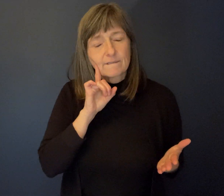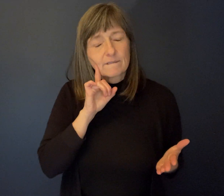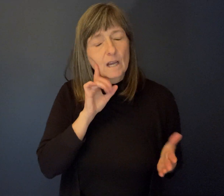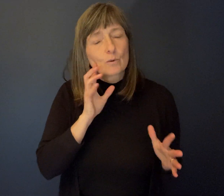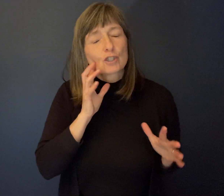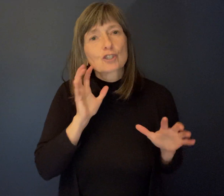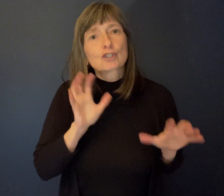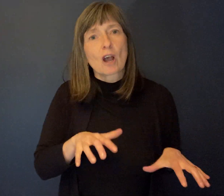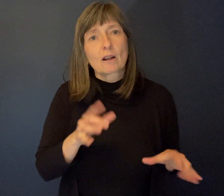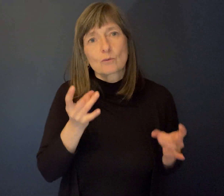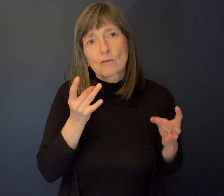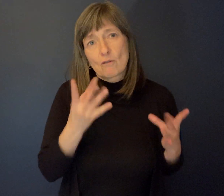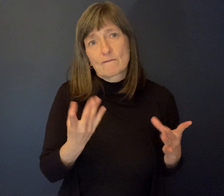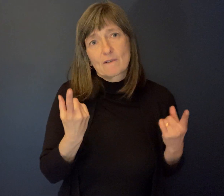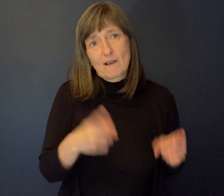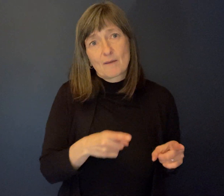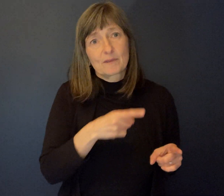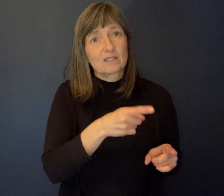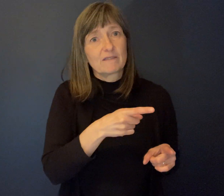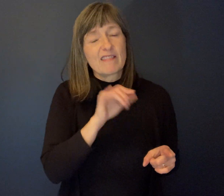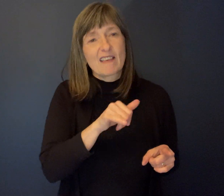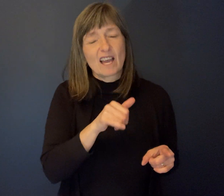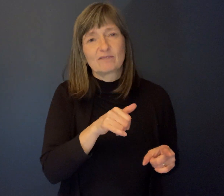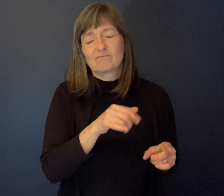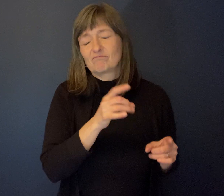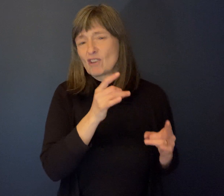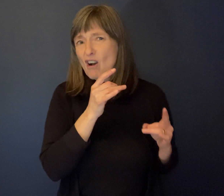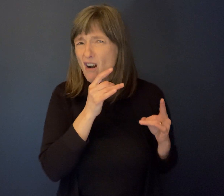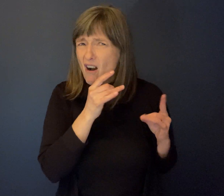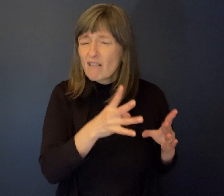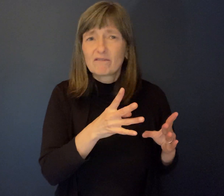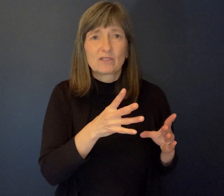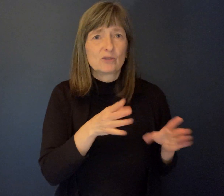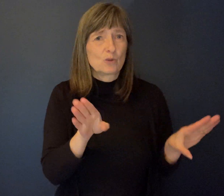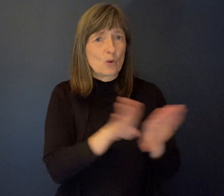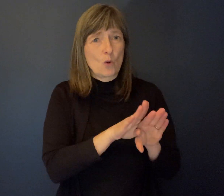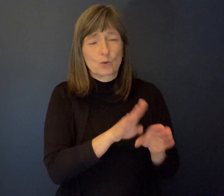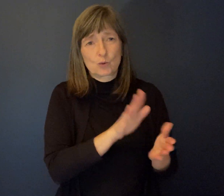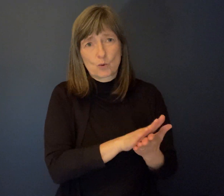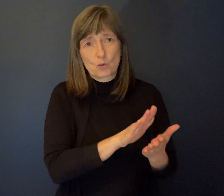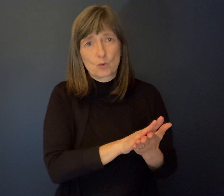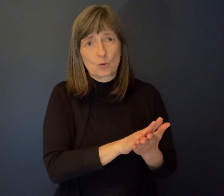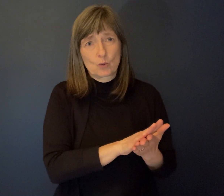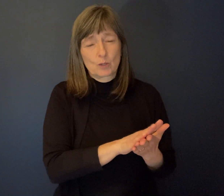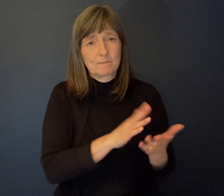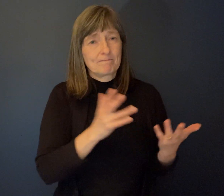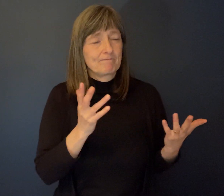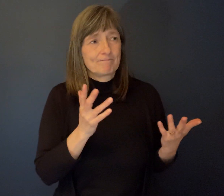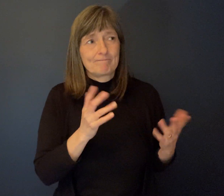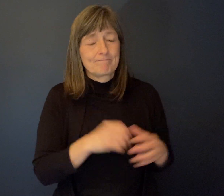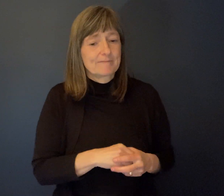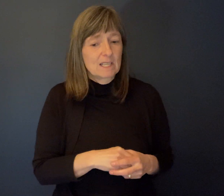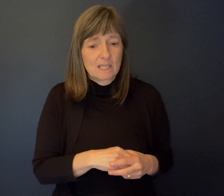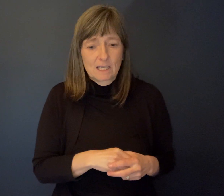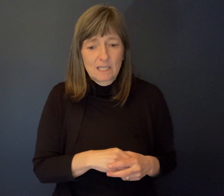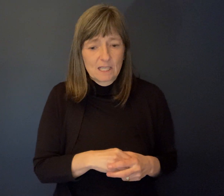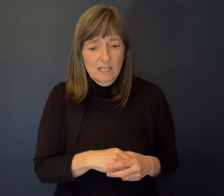happening. And I think it was just terrible that they, they made that decision. Just terrible. Um, I think the, um,